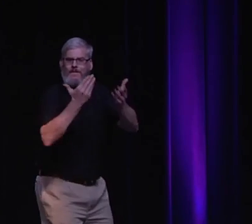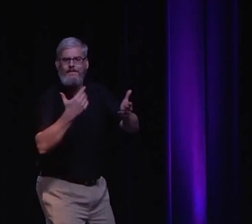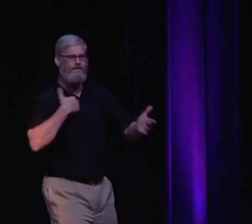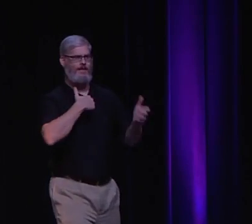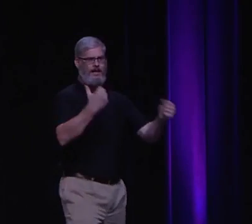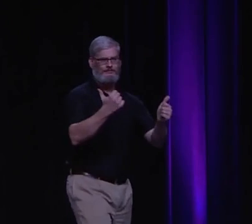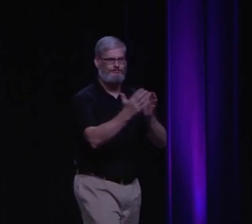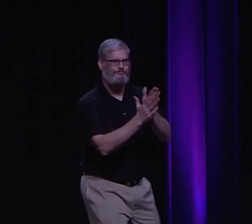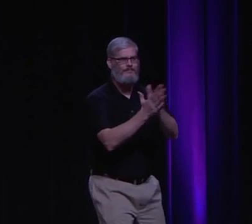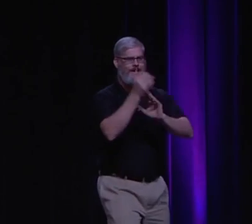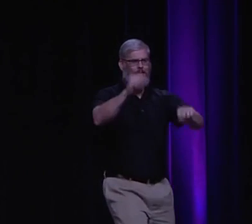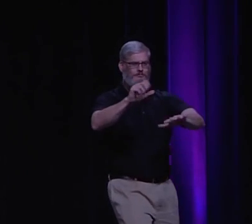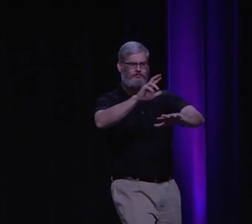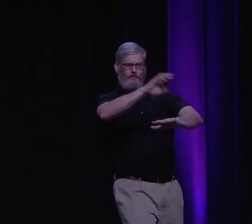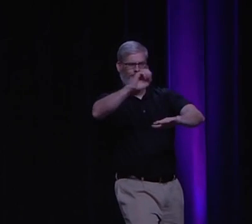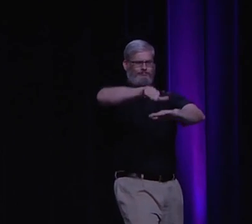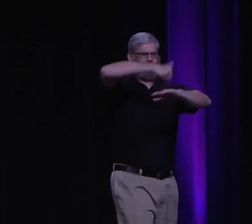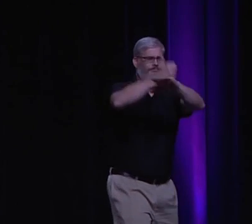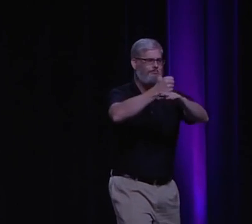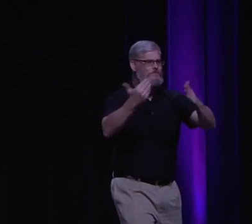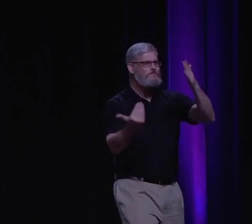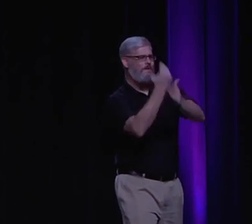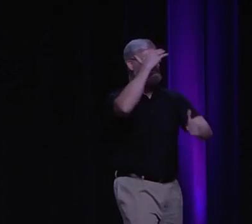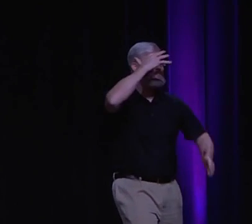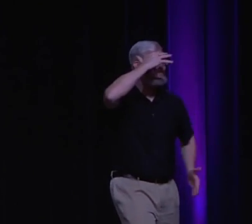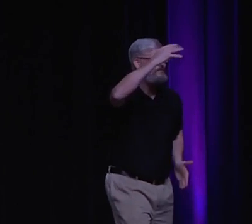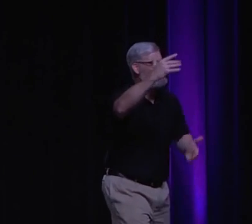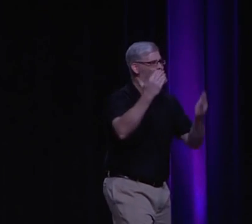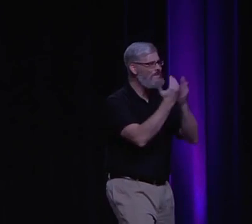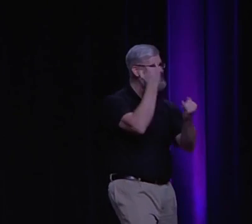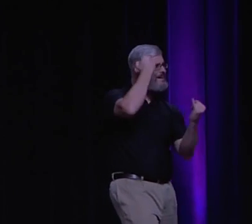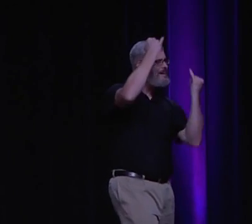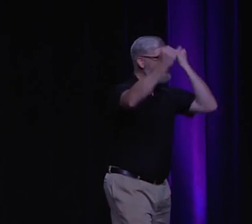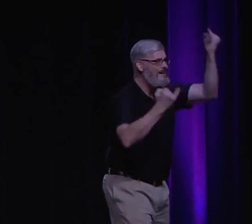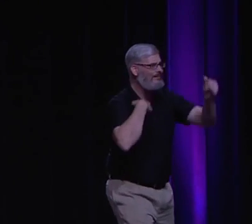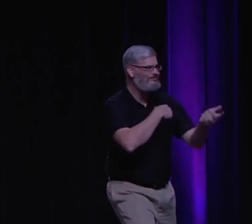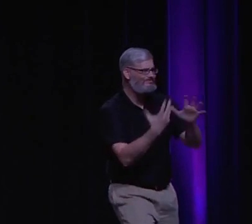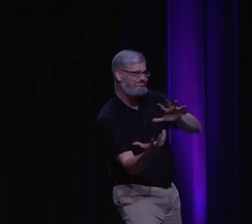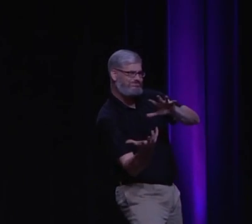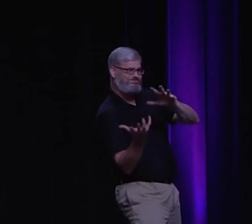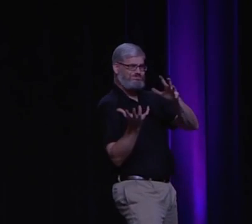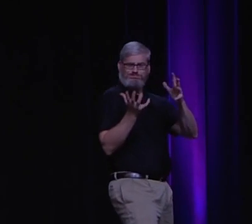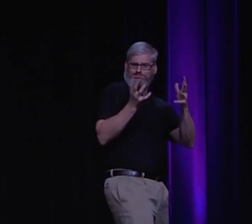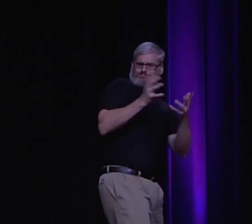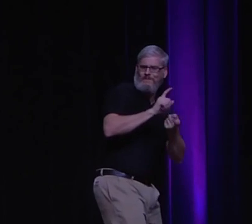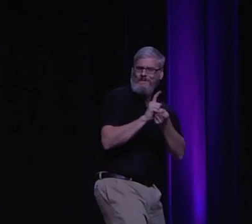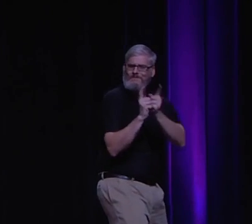And the truth is we have a lot to offer. We have, we get to reestablish a new philosophy with new